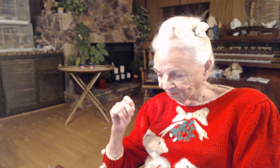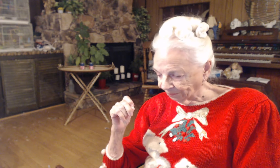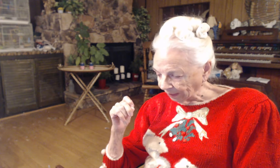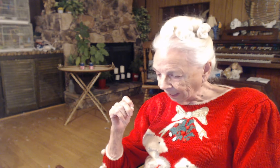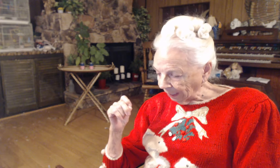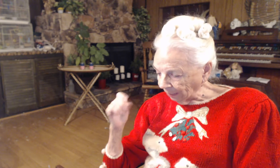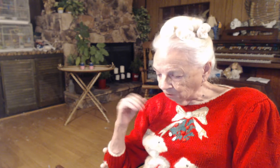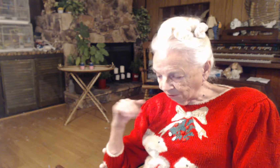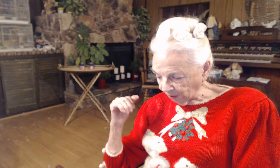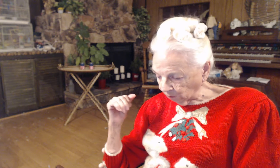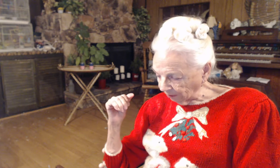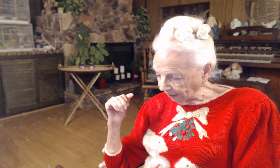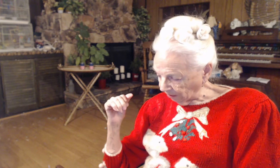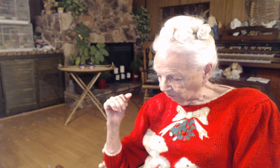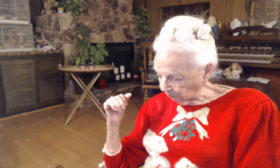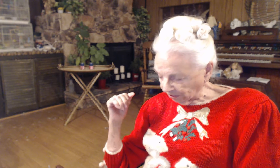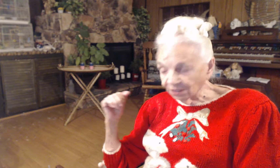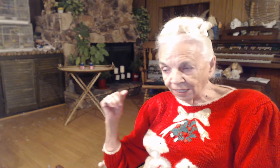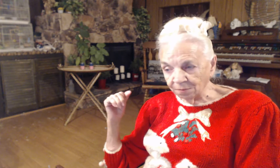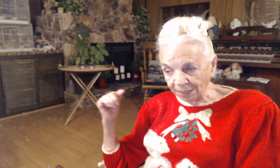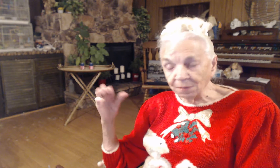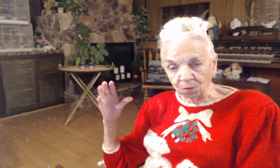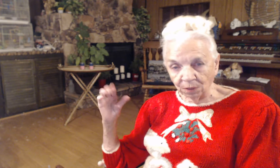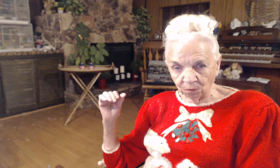I don't think we'll get into it tonight. Maybe we will.